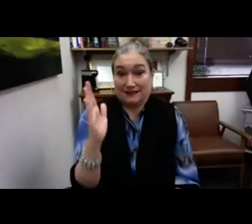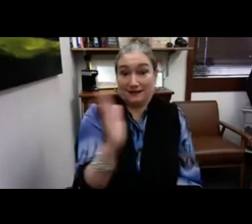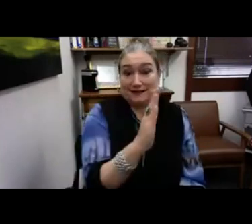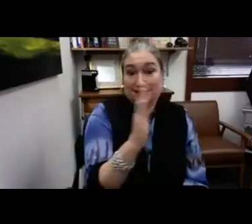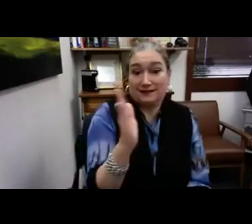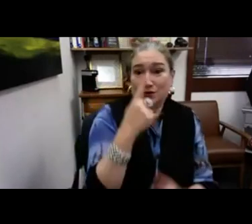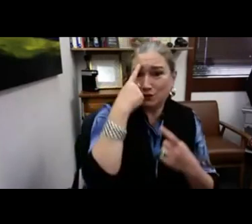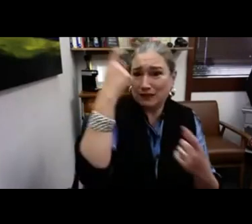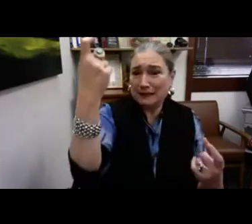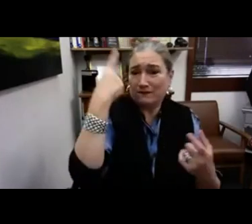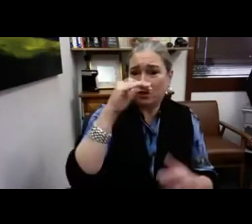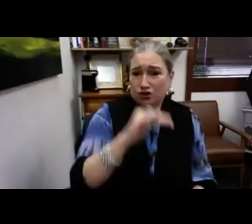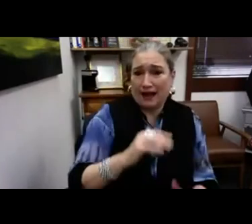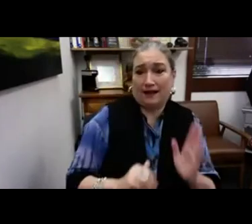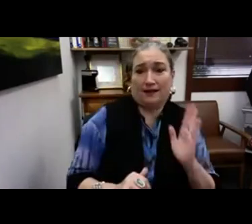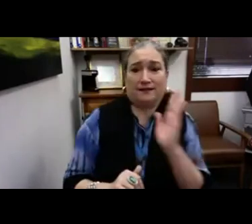Emily says